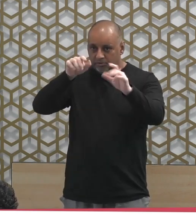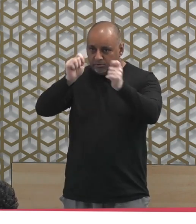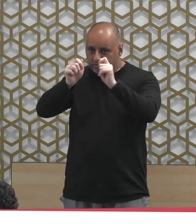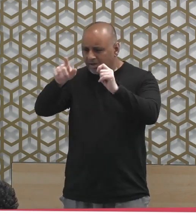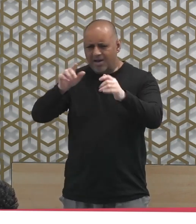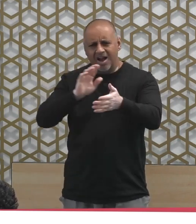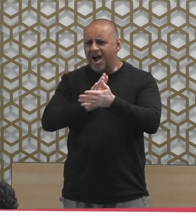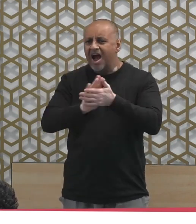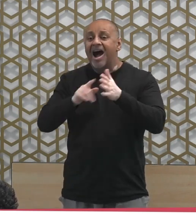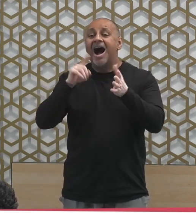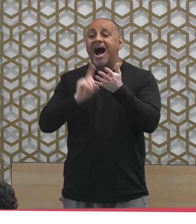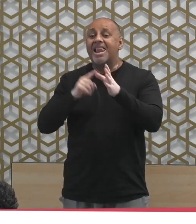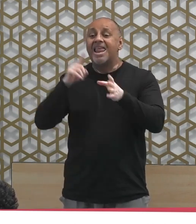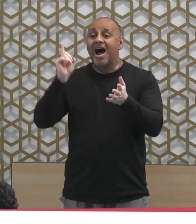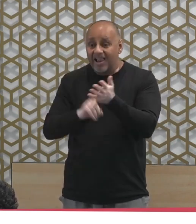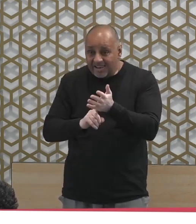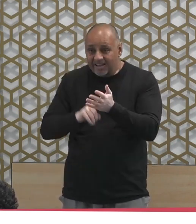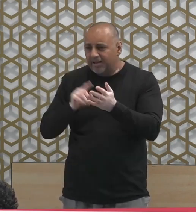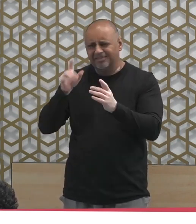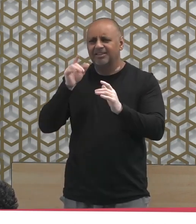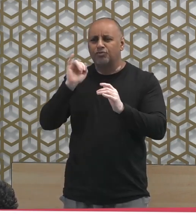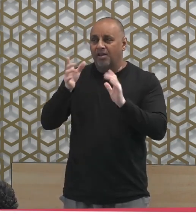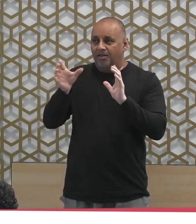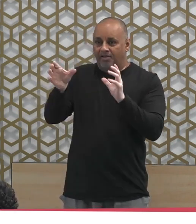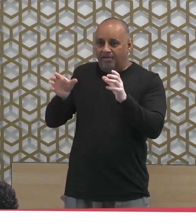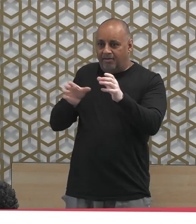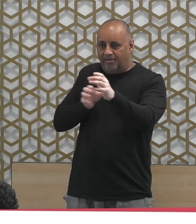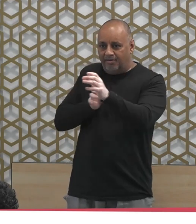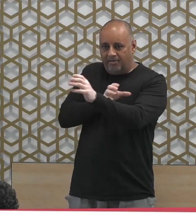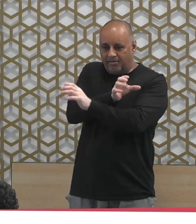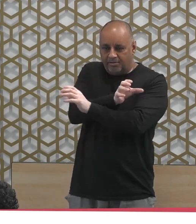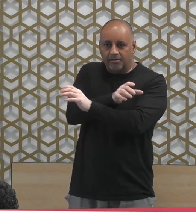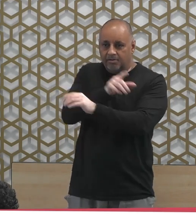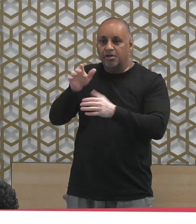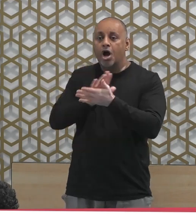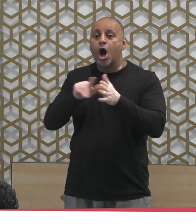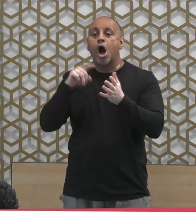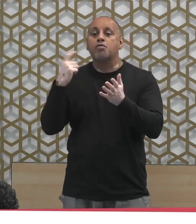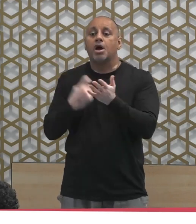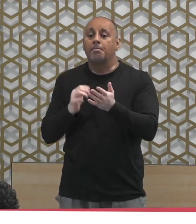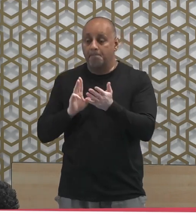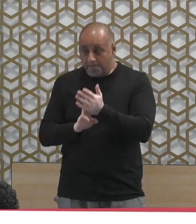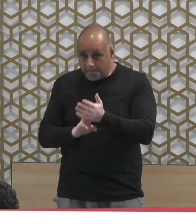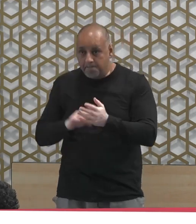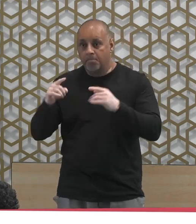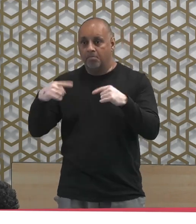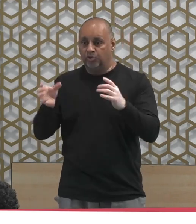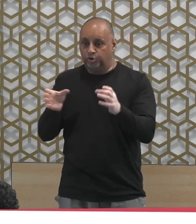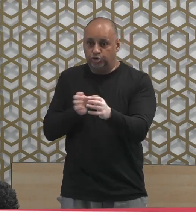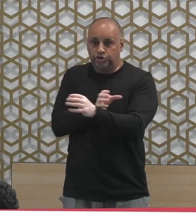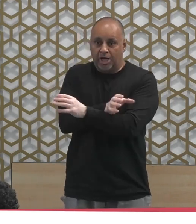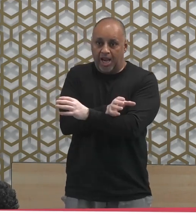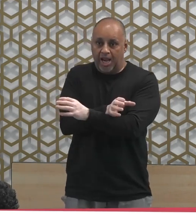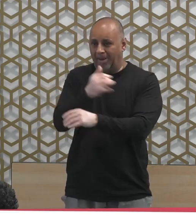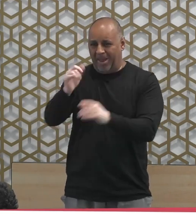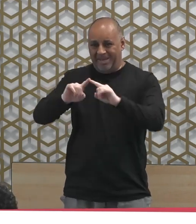So it becomes something digestible for us. Changing the names of what is clearly haram. But because it has a different